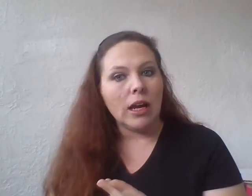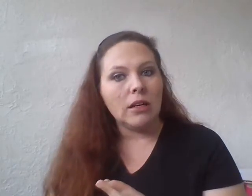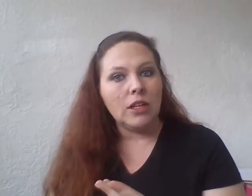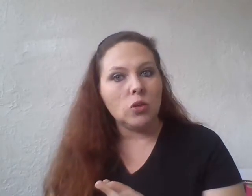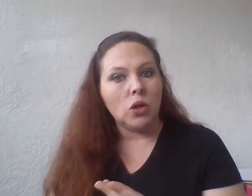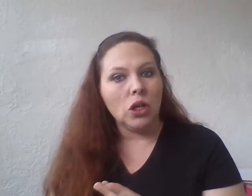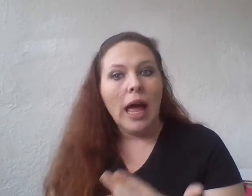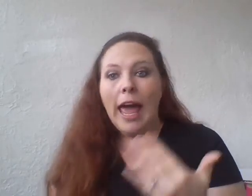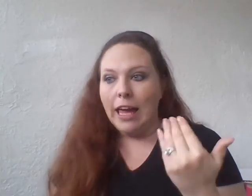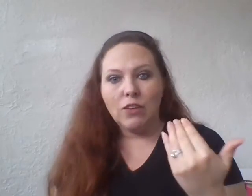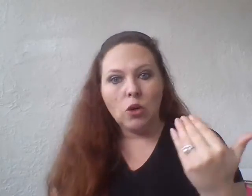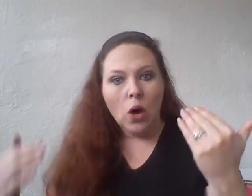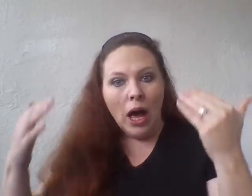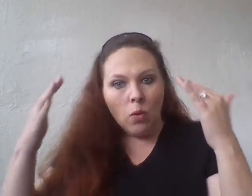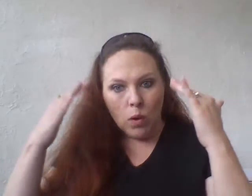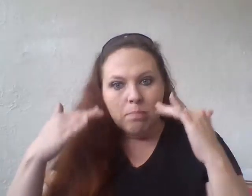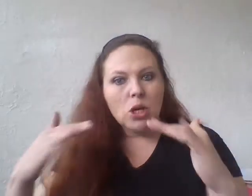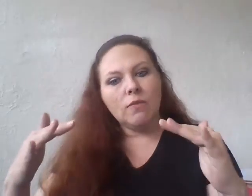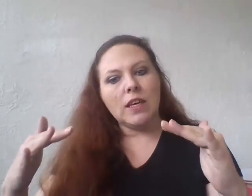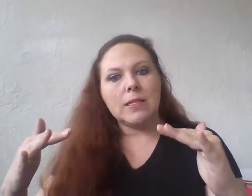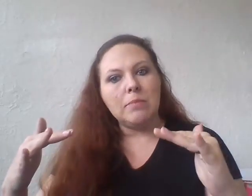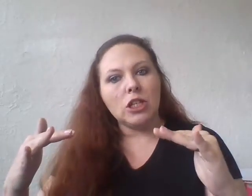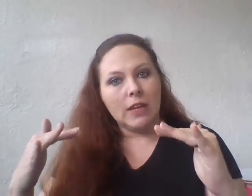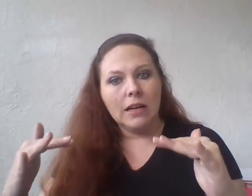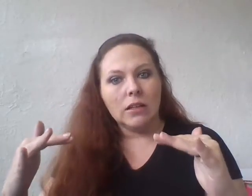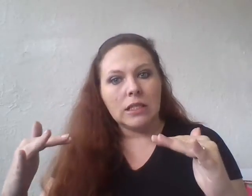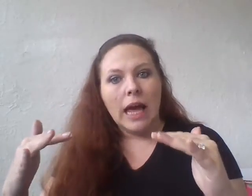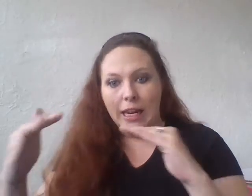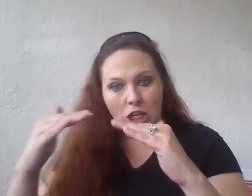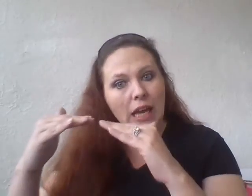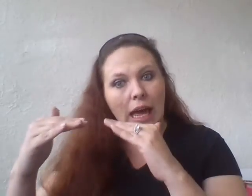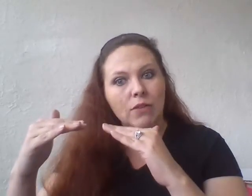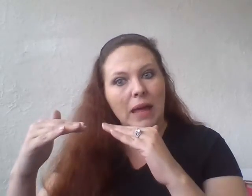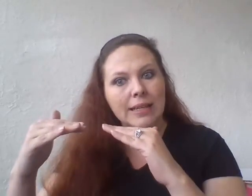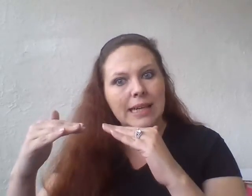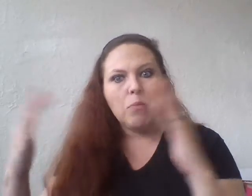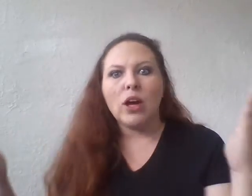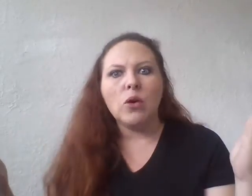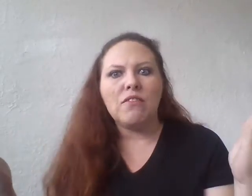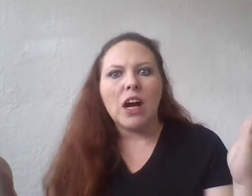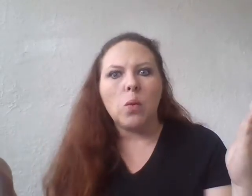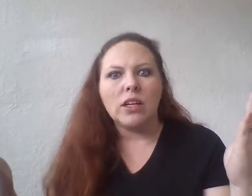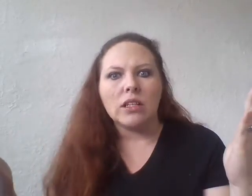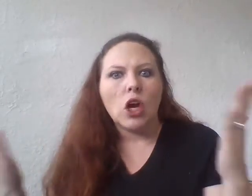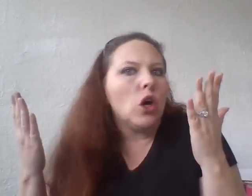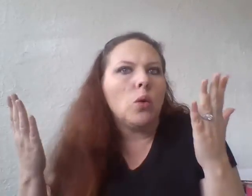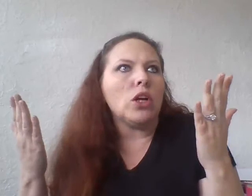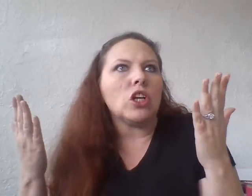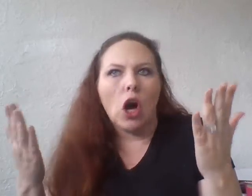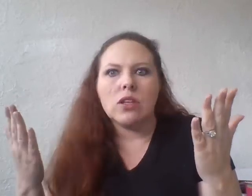individual. And if you remove the assumption of guilt and you look at it from that standpoint, who the fuck wouldn't, who wouldn't call